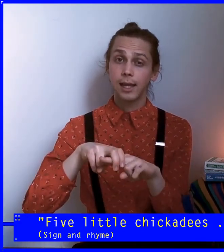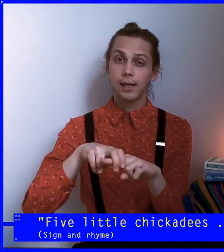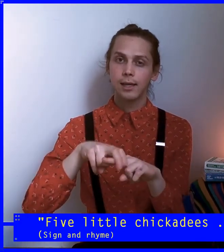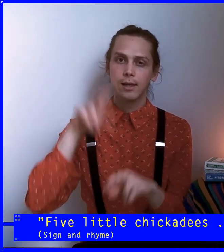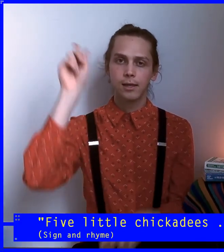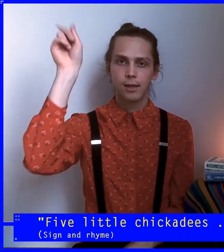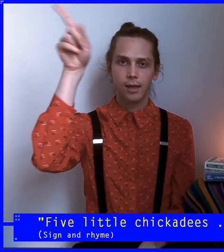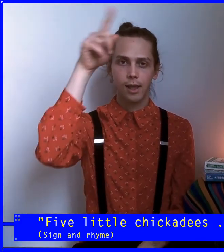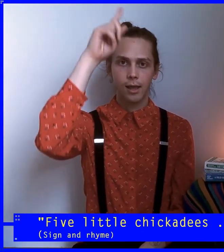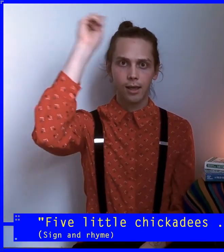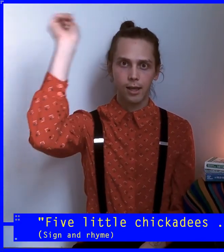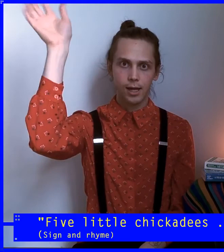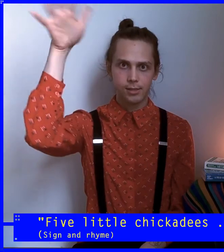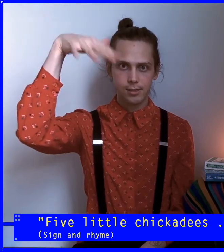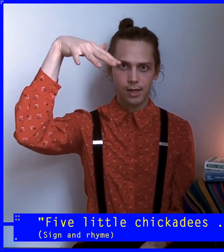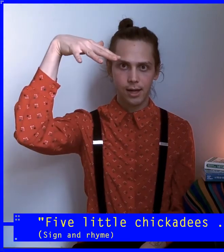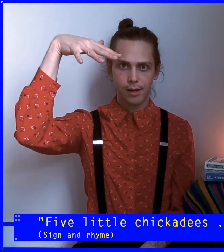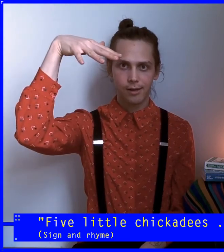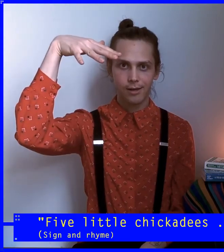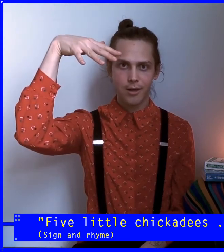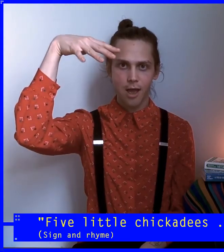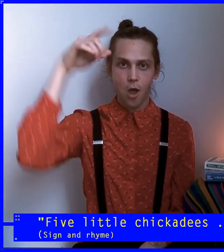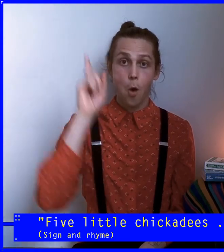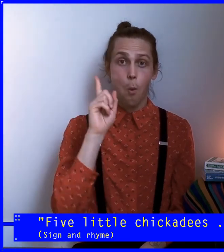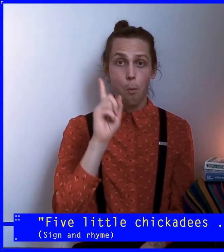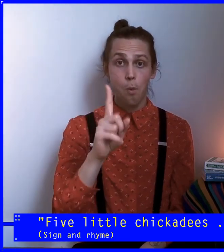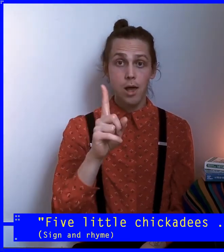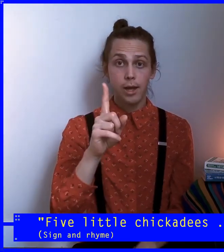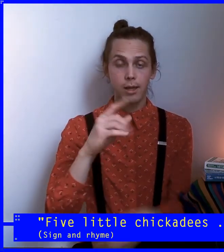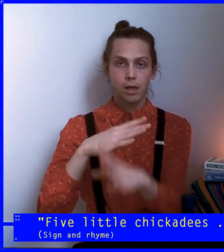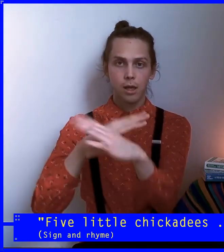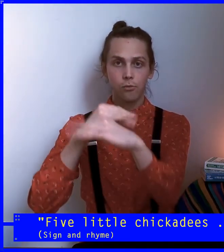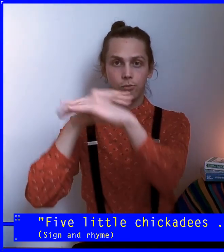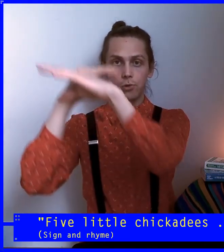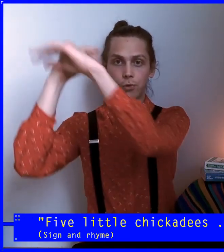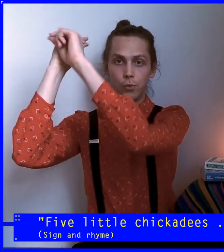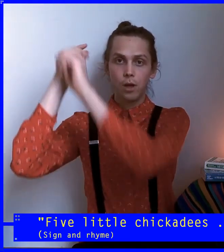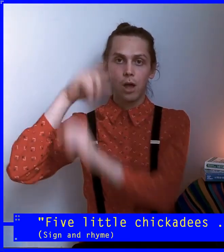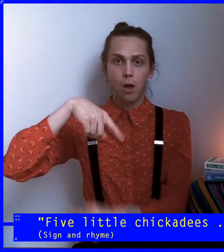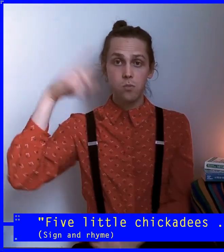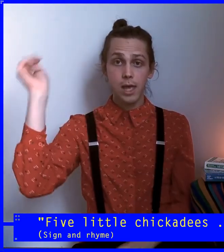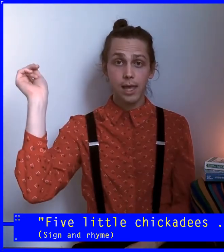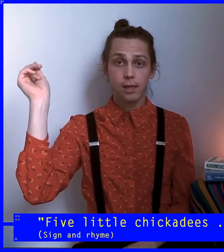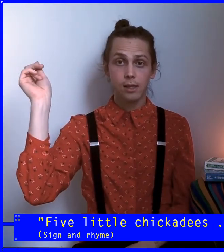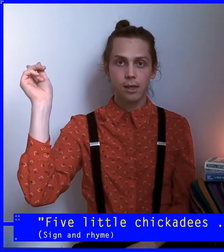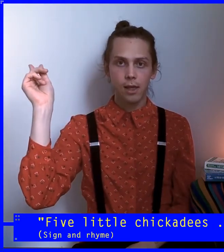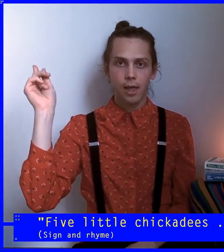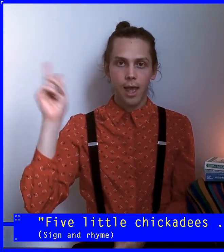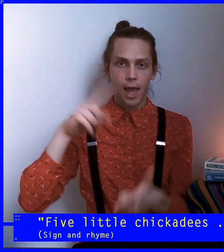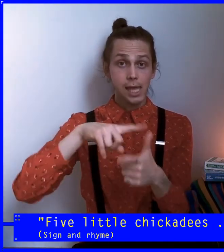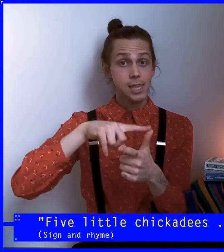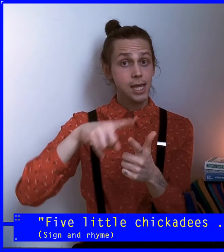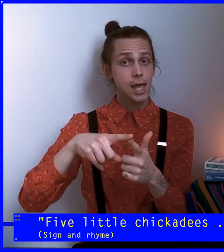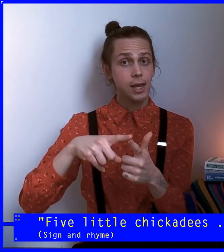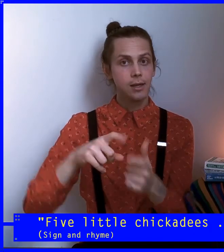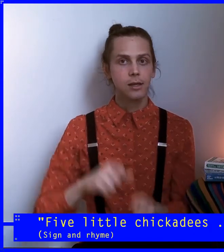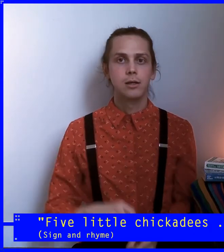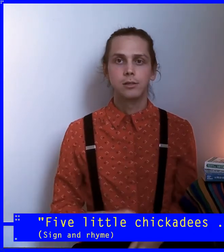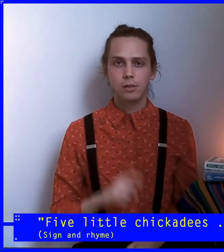in the sun. One flew away. And then there